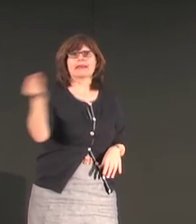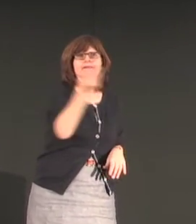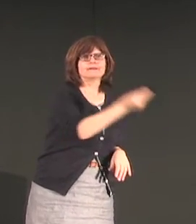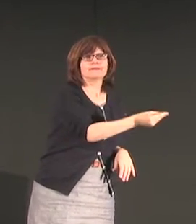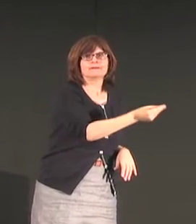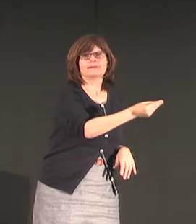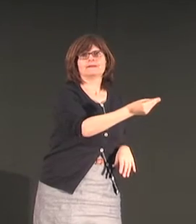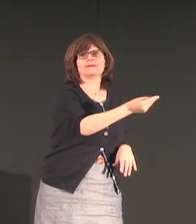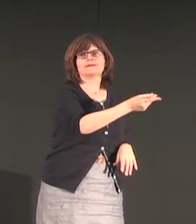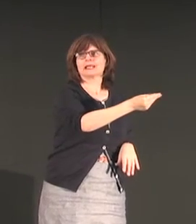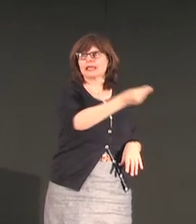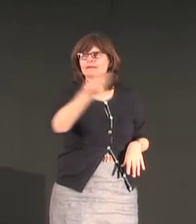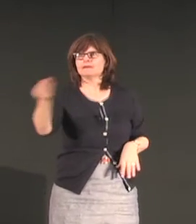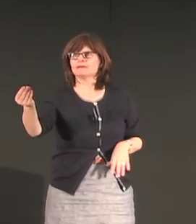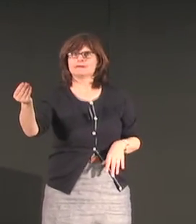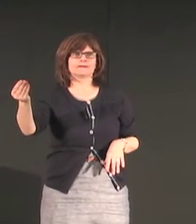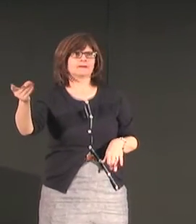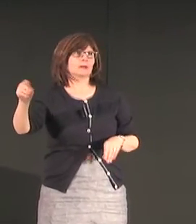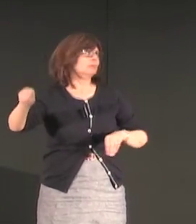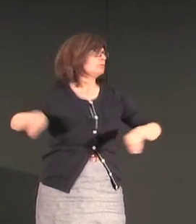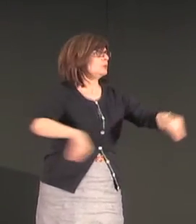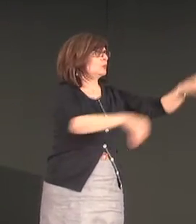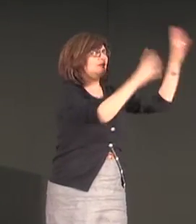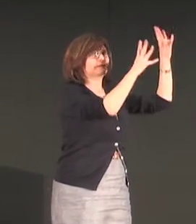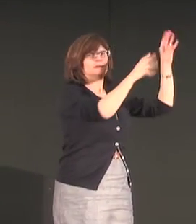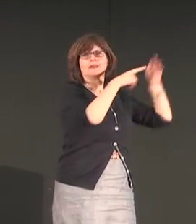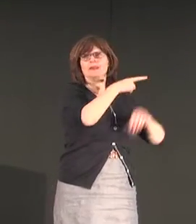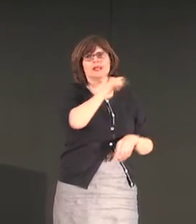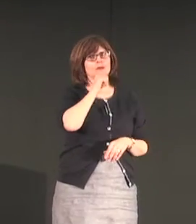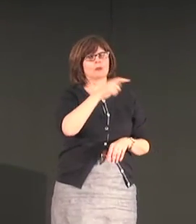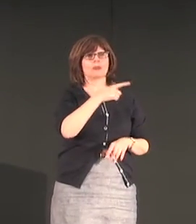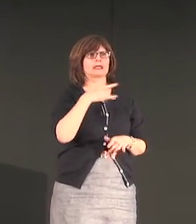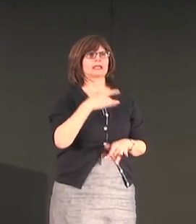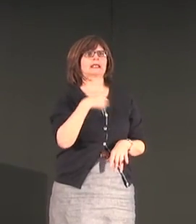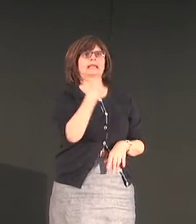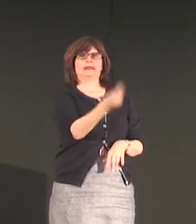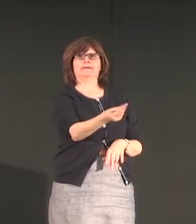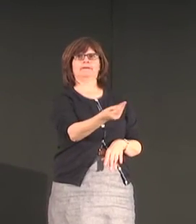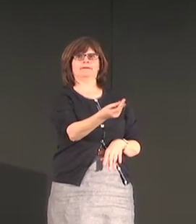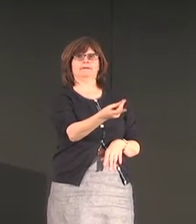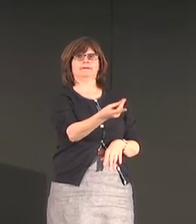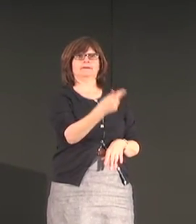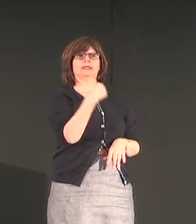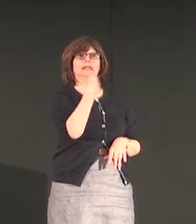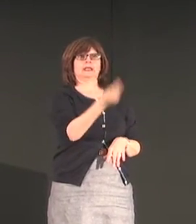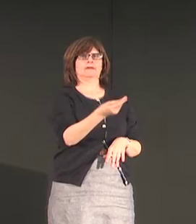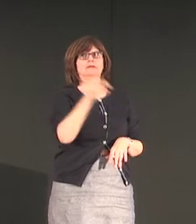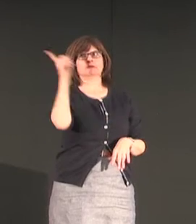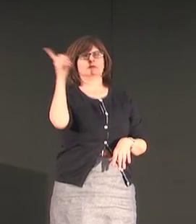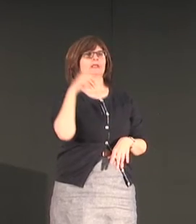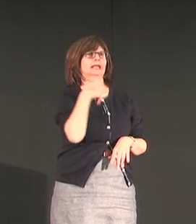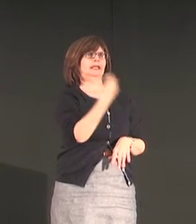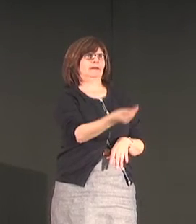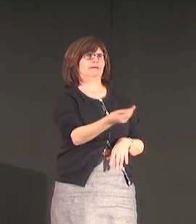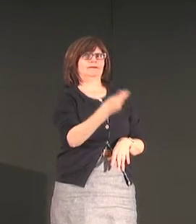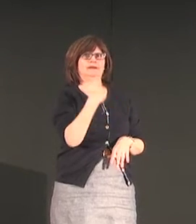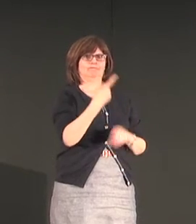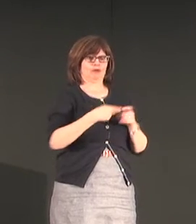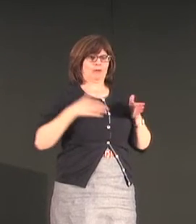you know things like give from ASL or move they don't tend to use that in any